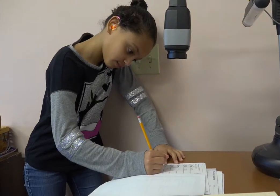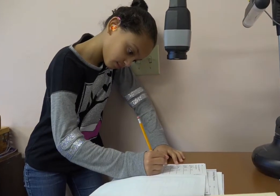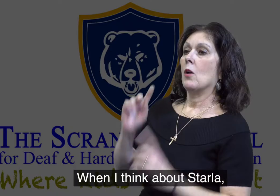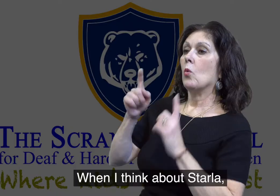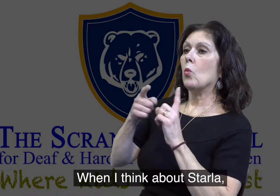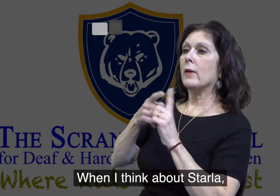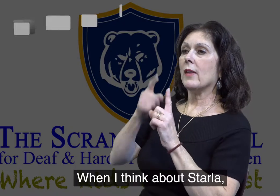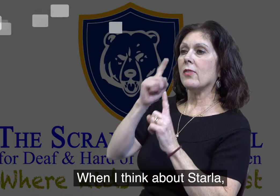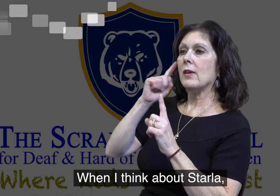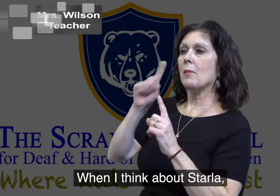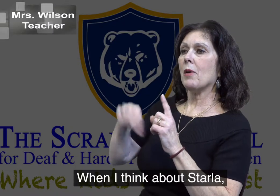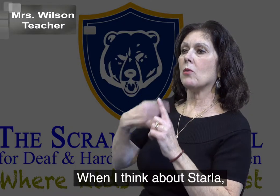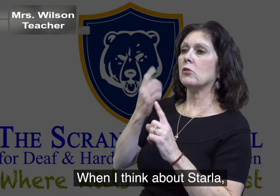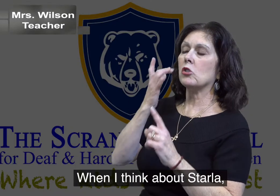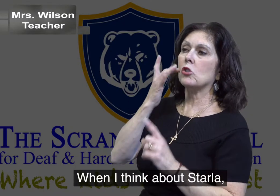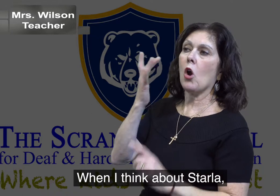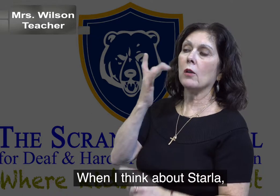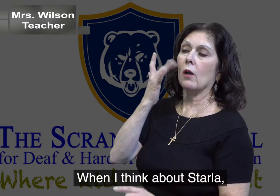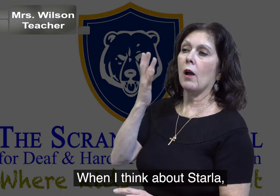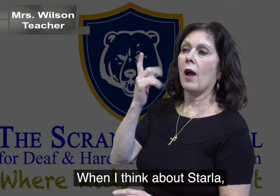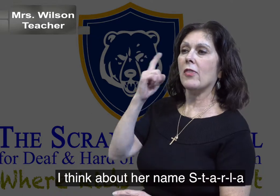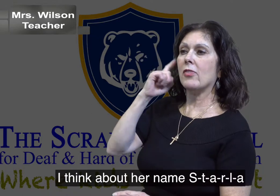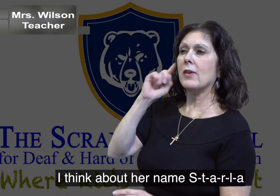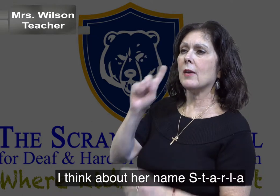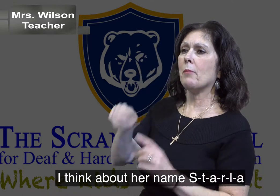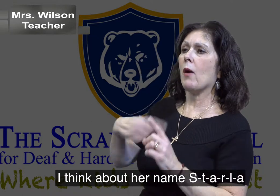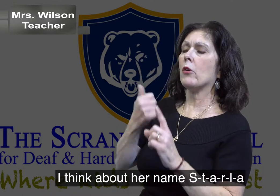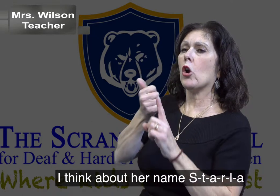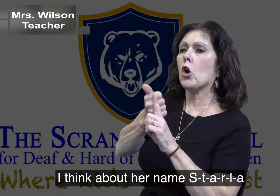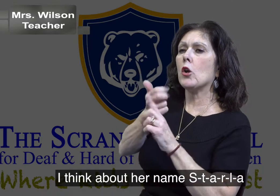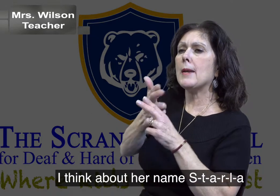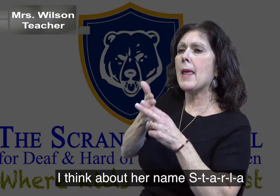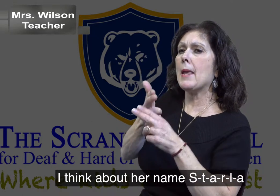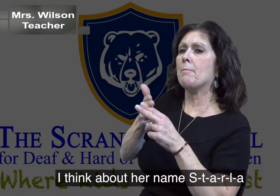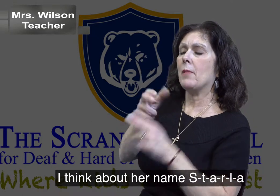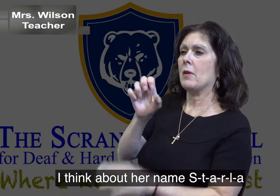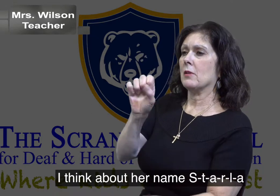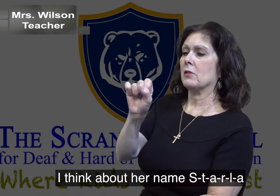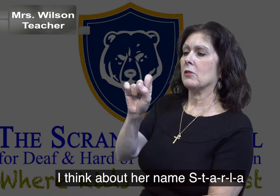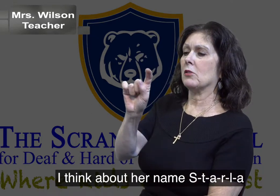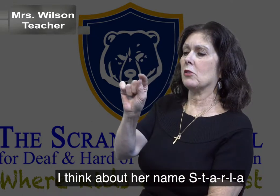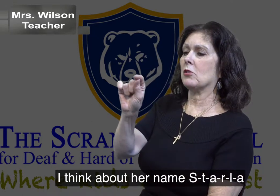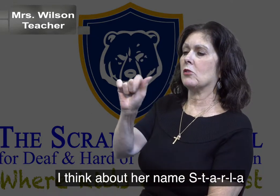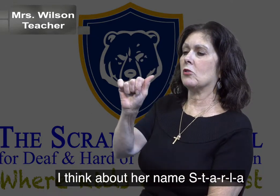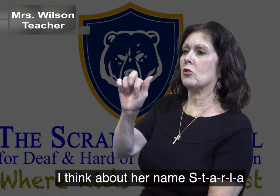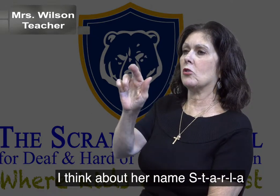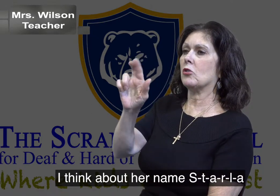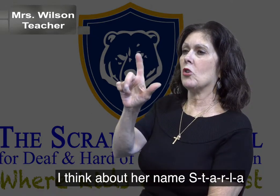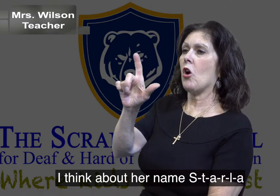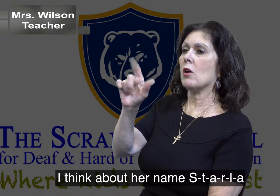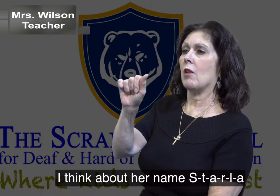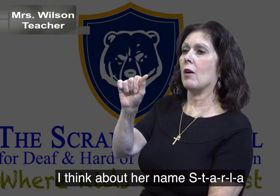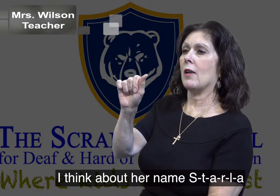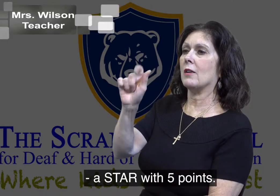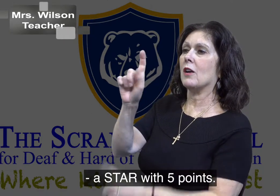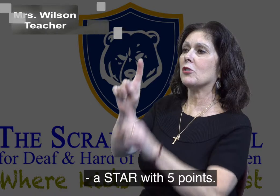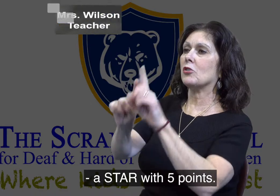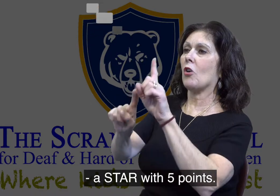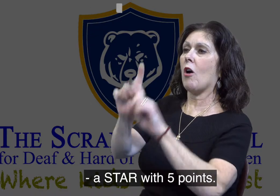When I think about Starla, I think about her name, Starla, and a star